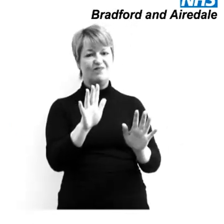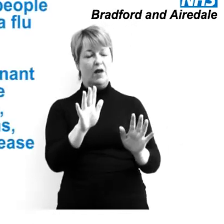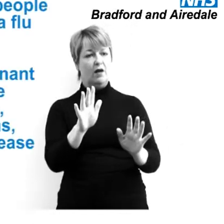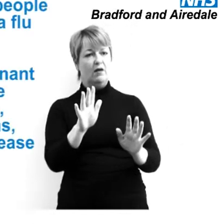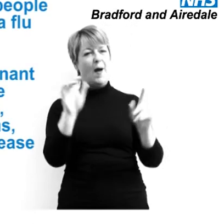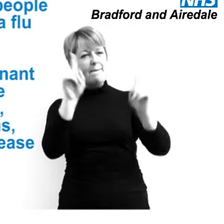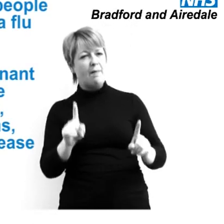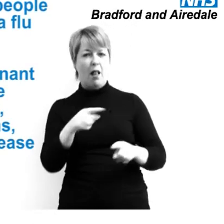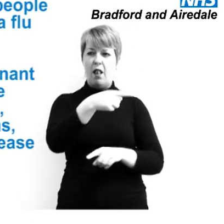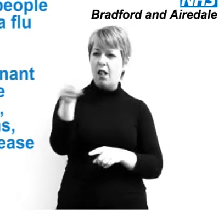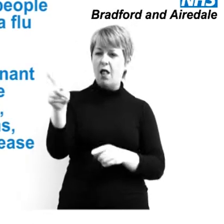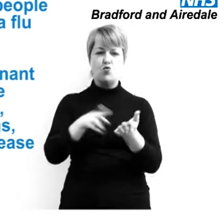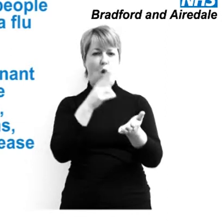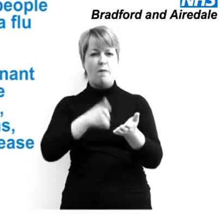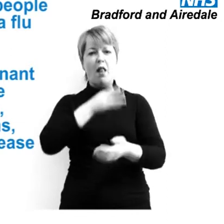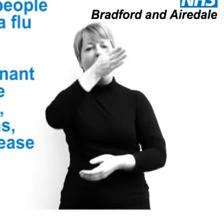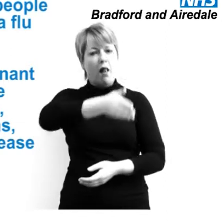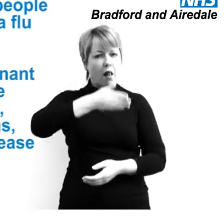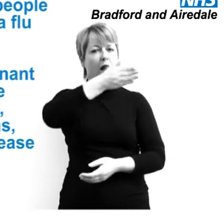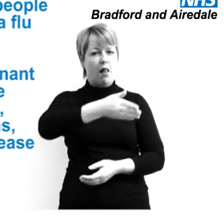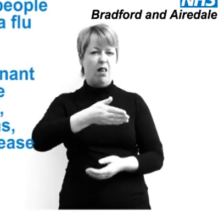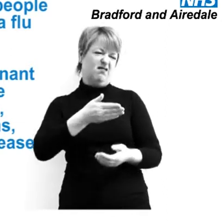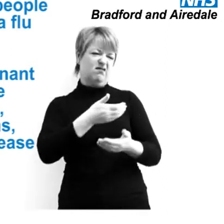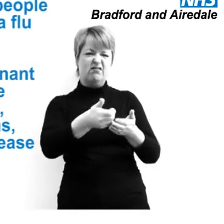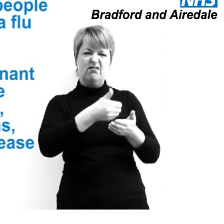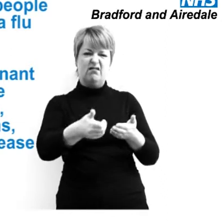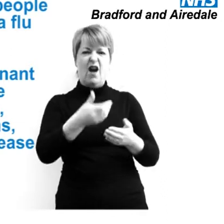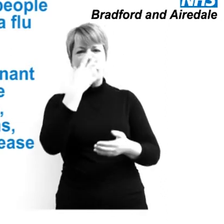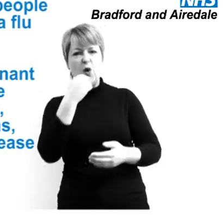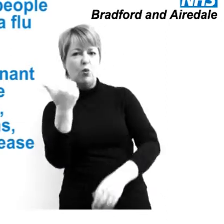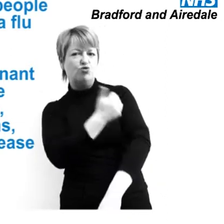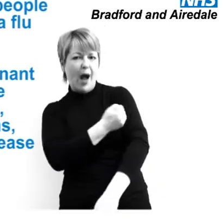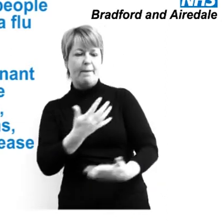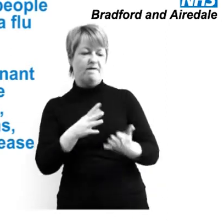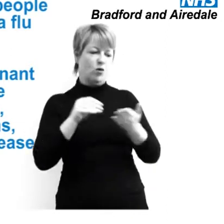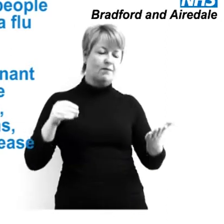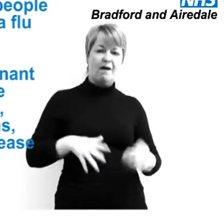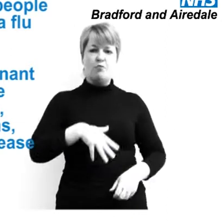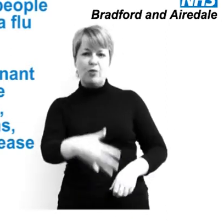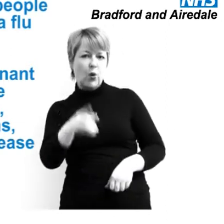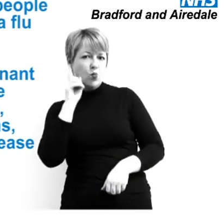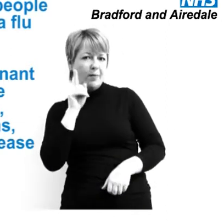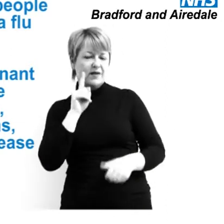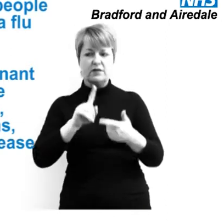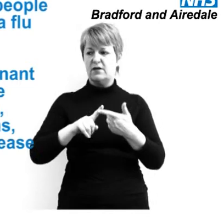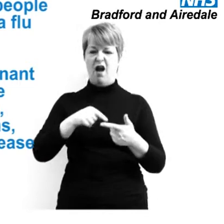These will be the people who normally get a seasonal flu injection For example, pregnant women and people with heart disease,